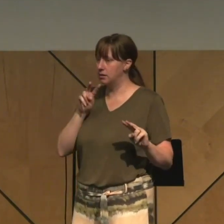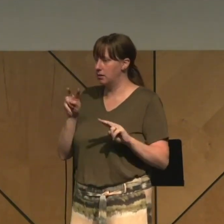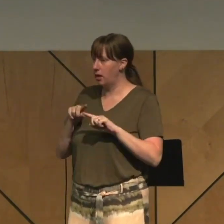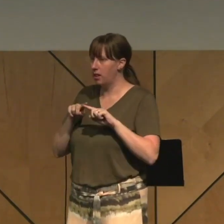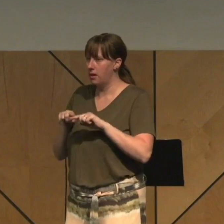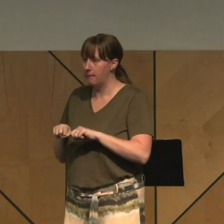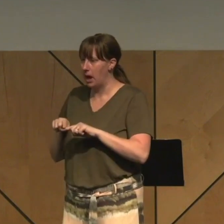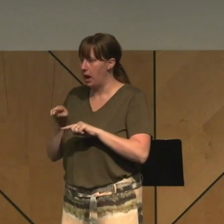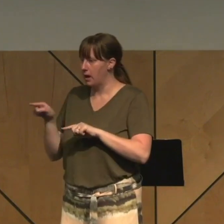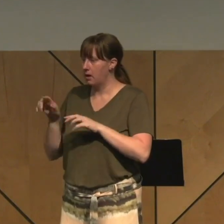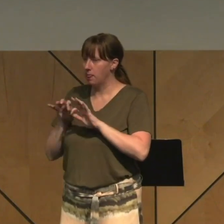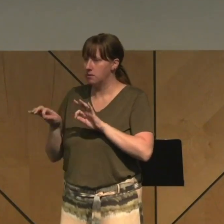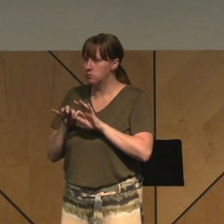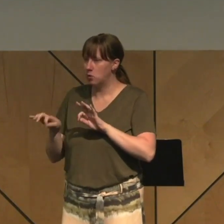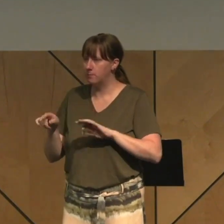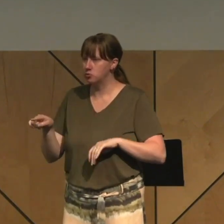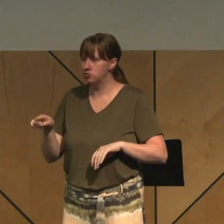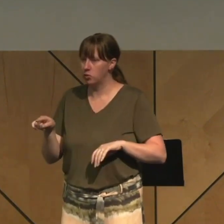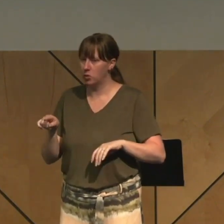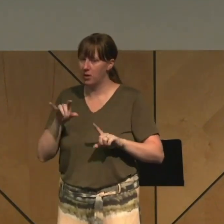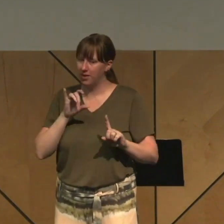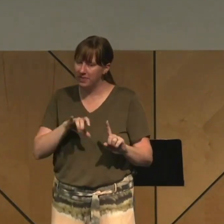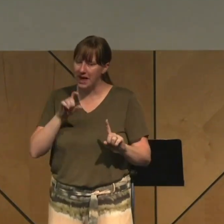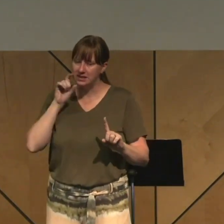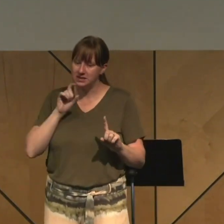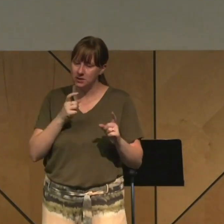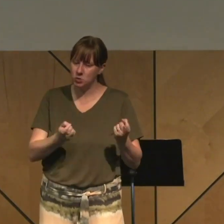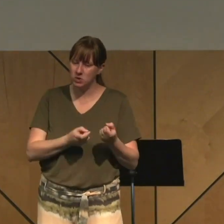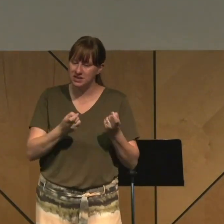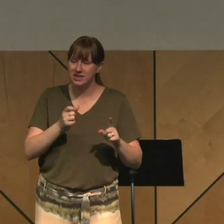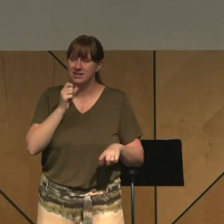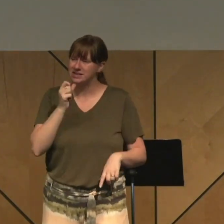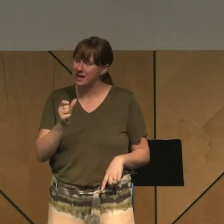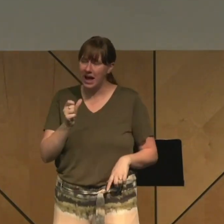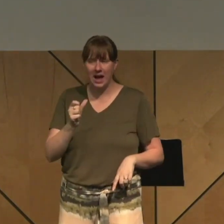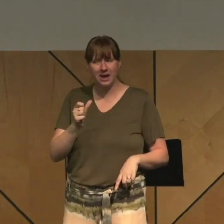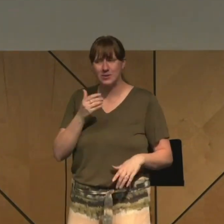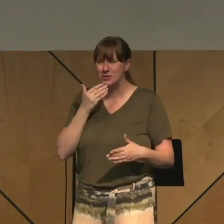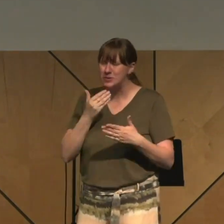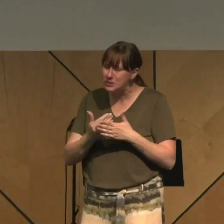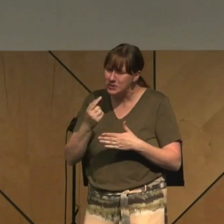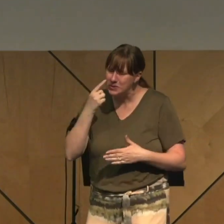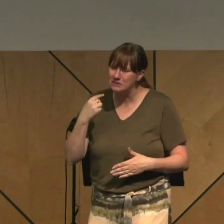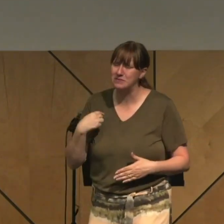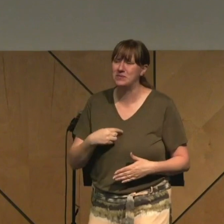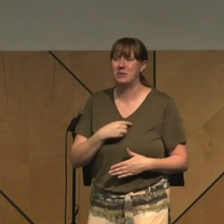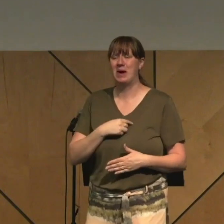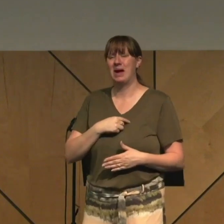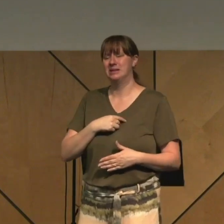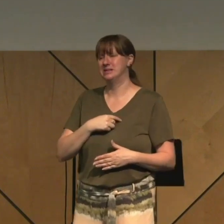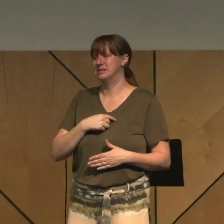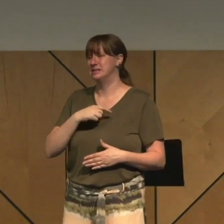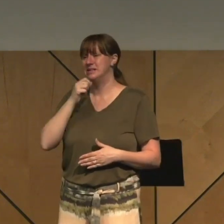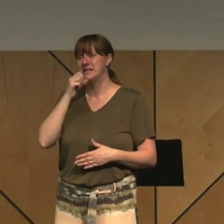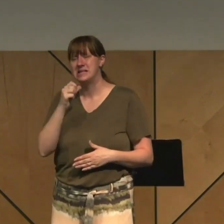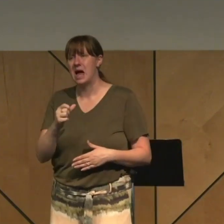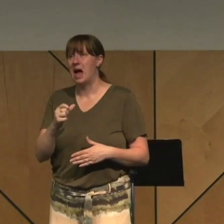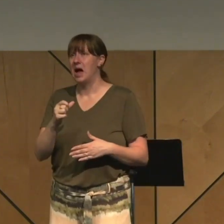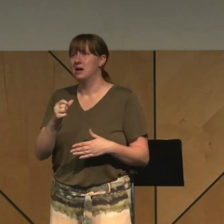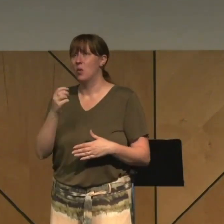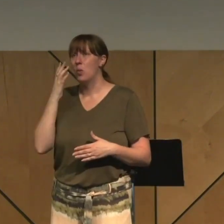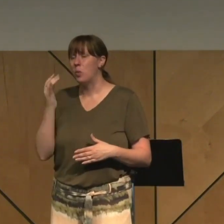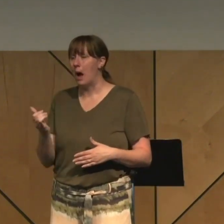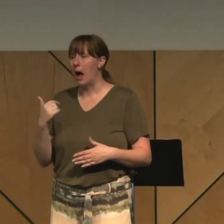us that sexual sin isn't truly good for us. It's not what we were made for.